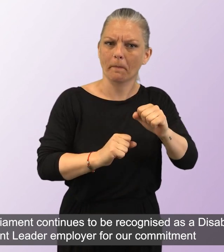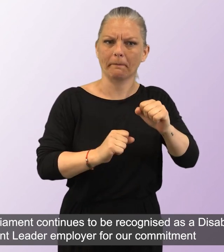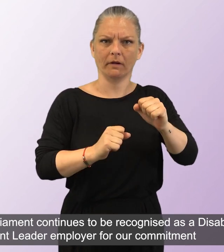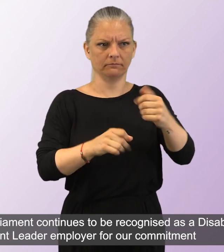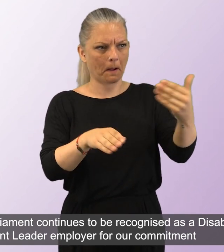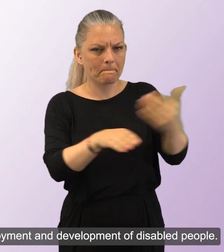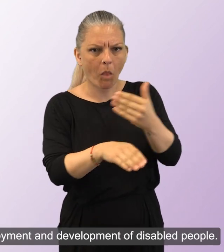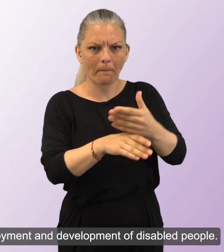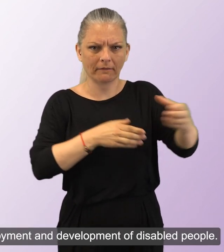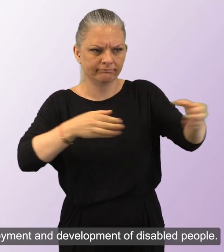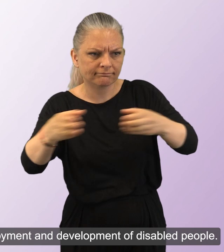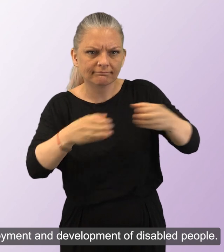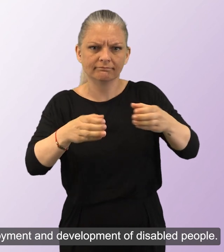development of disabled people.